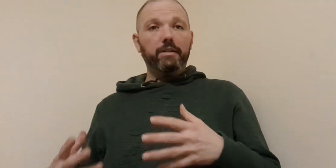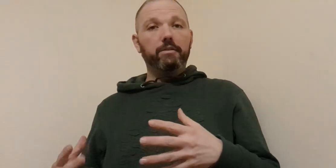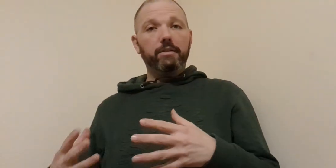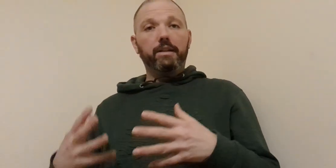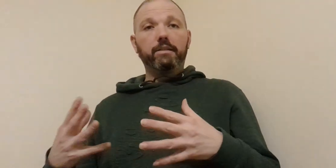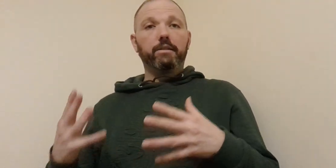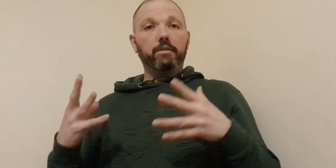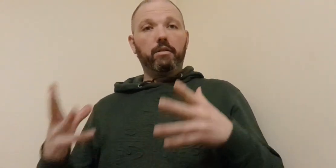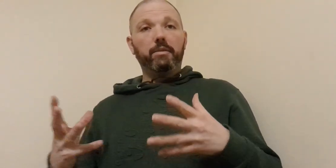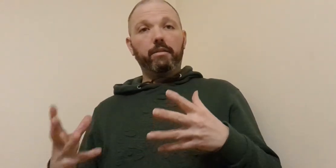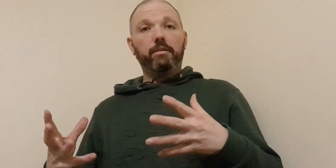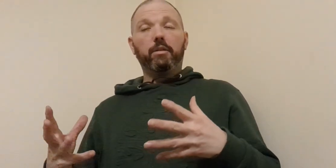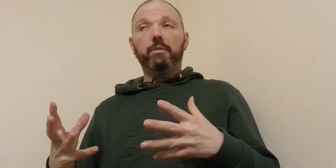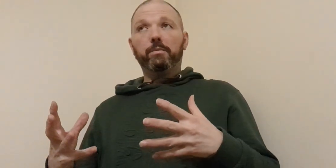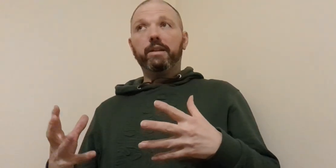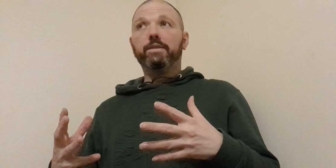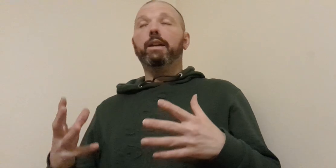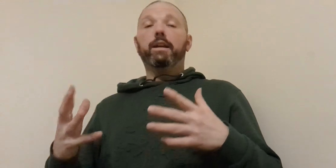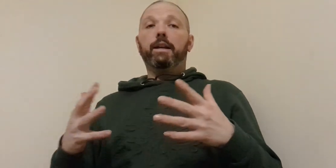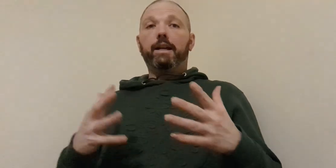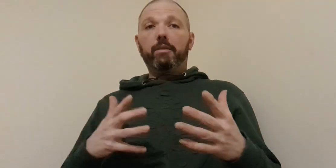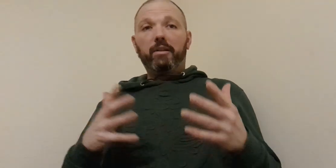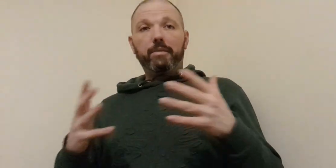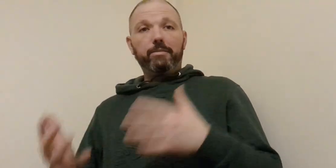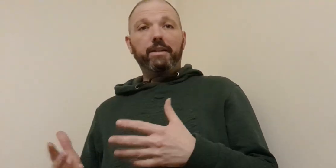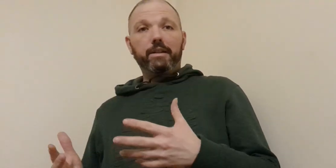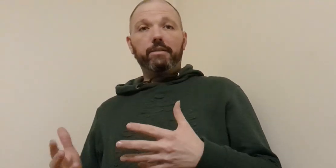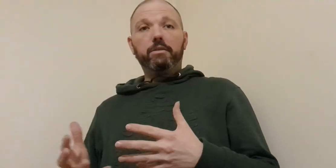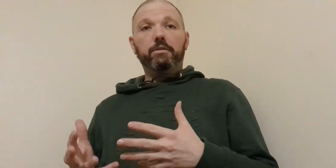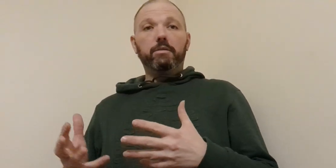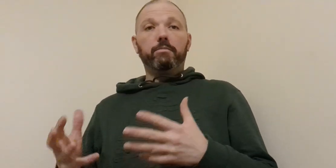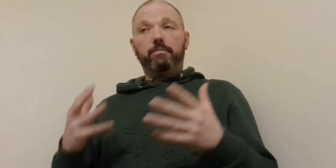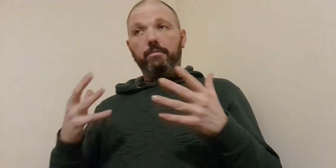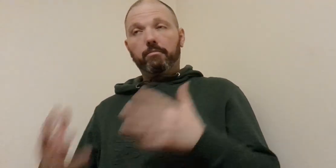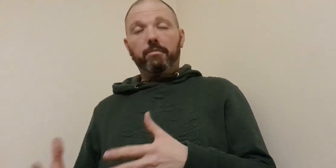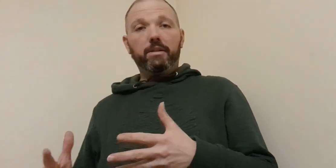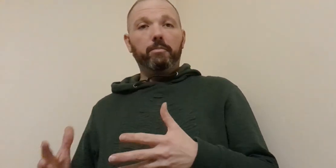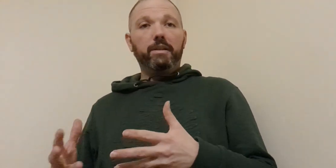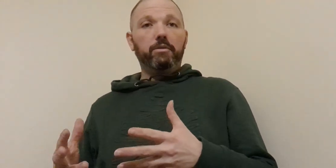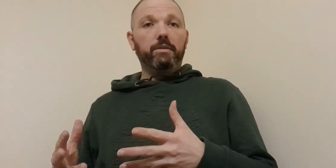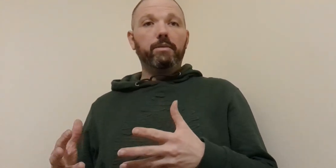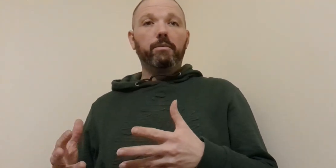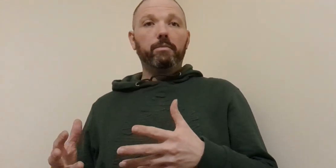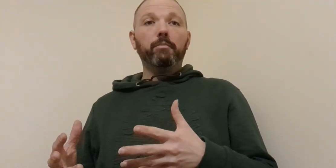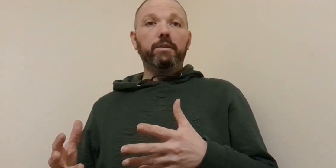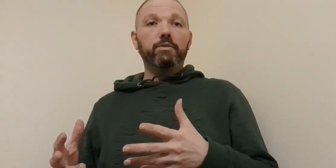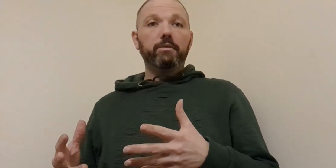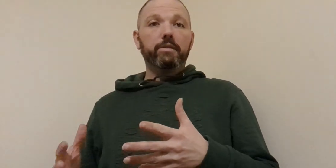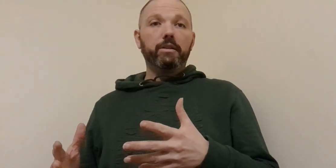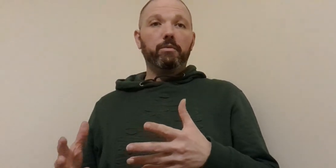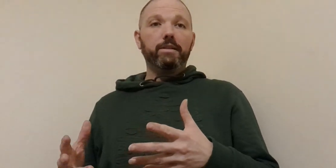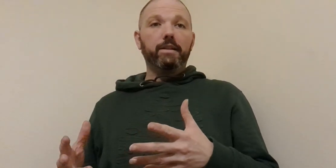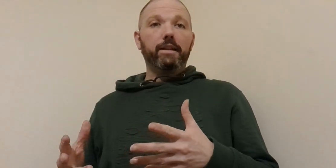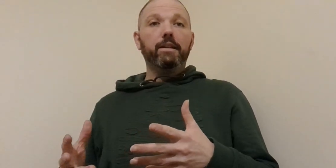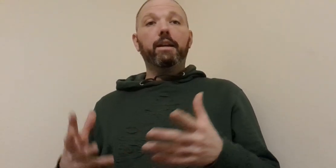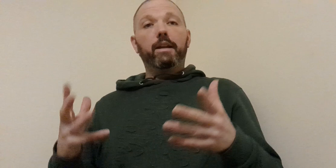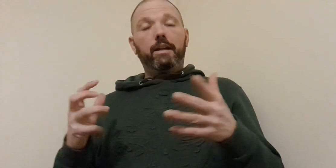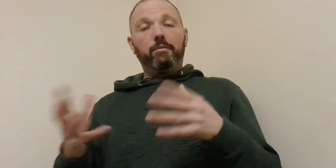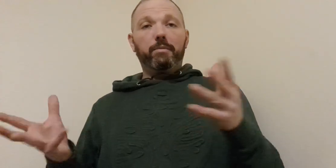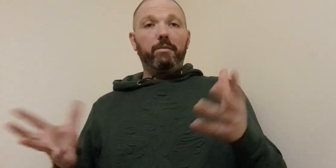like go in the next like a coming couple of weeks um i'll be able to kind of like go meet up like go with some of my students like once again and we'll be